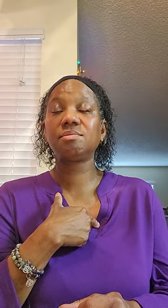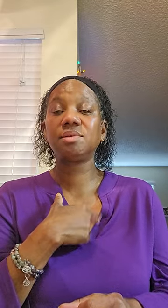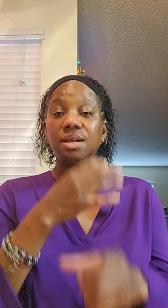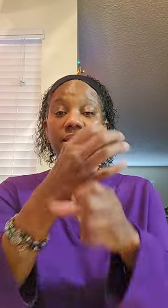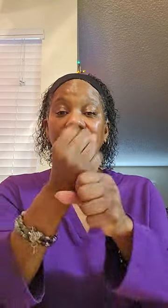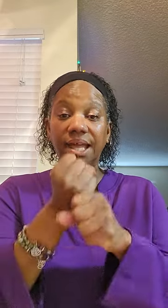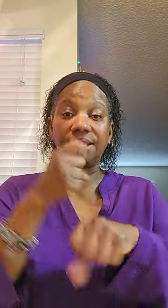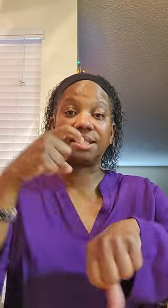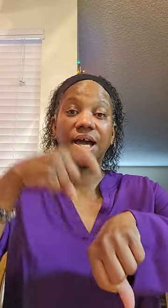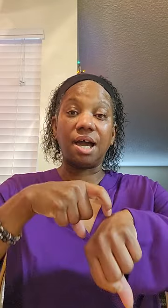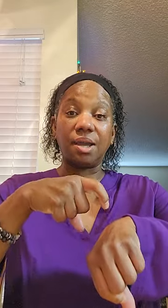Take the time.